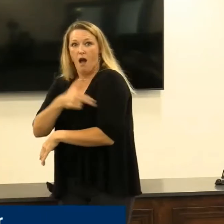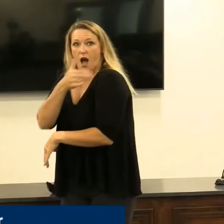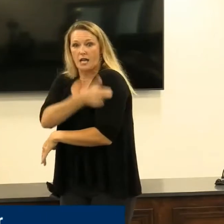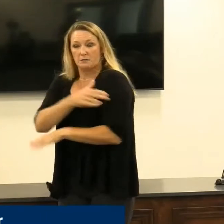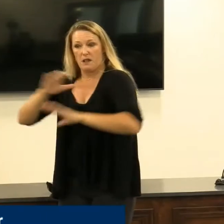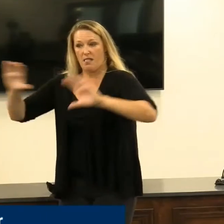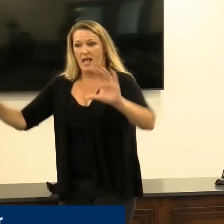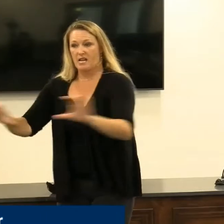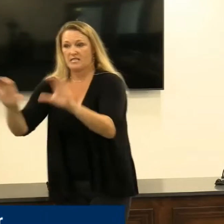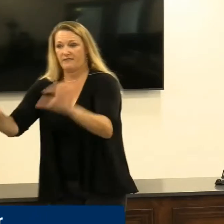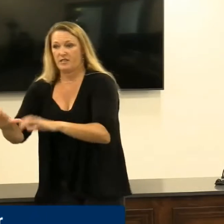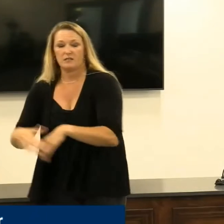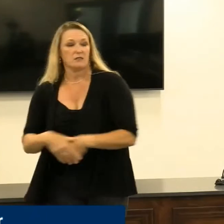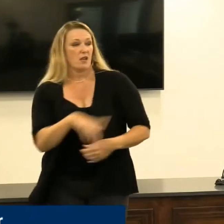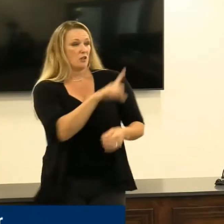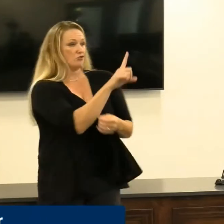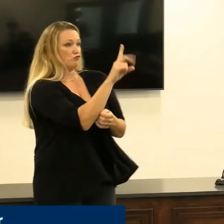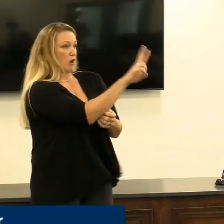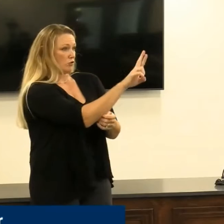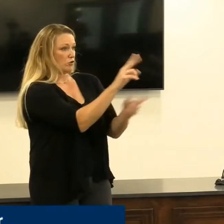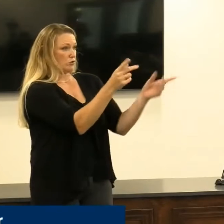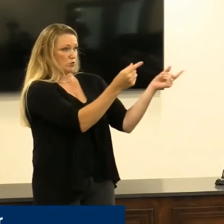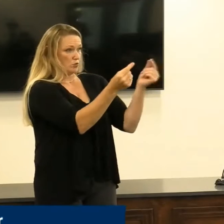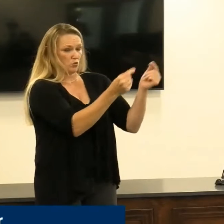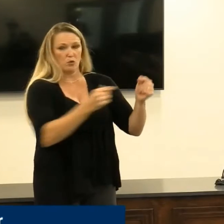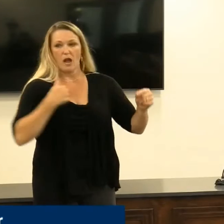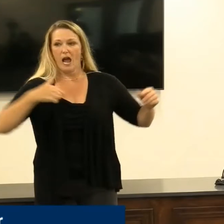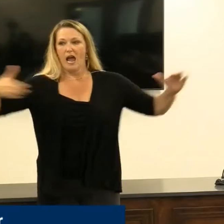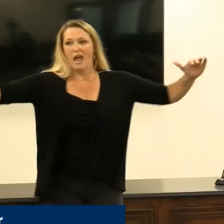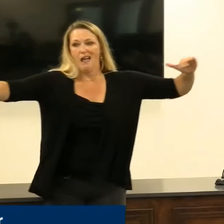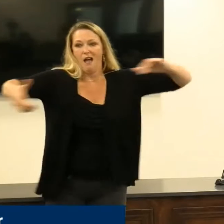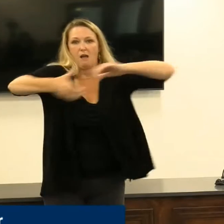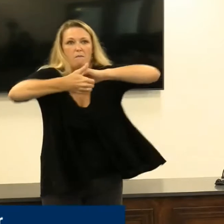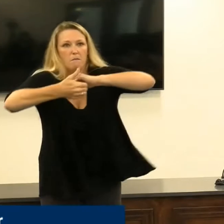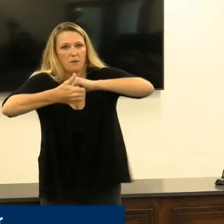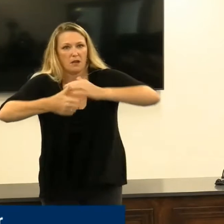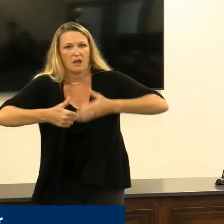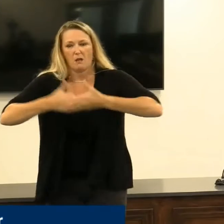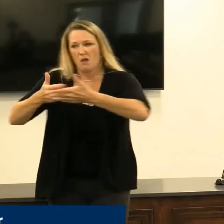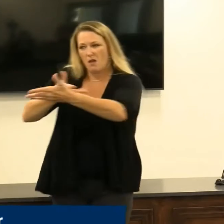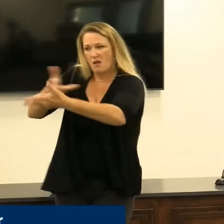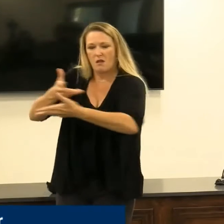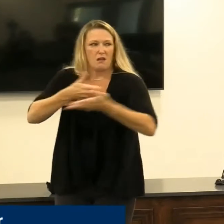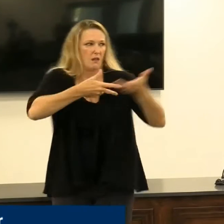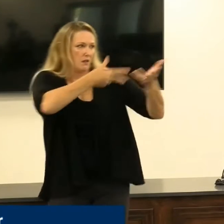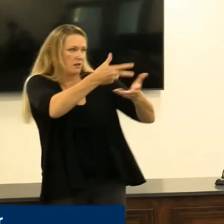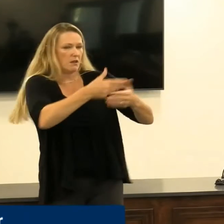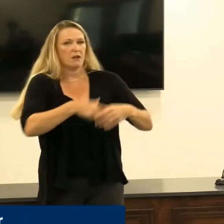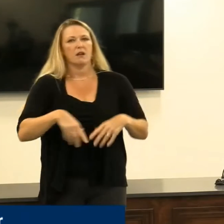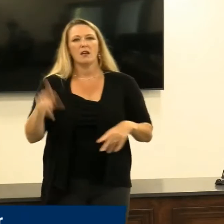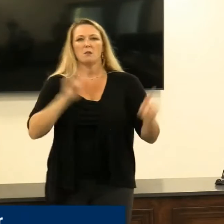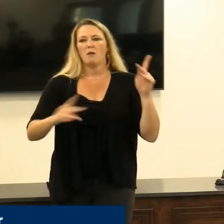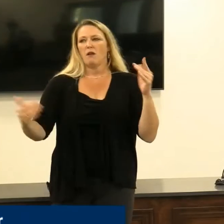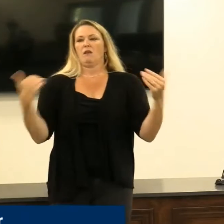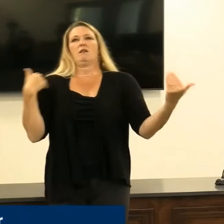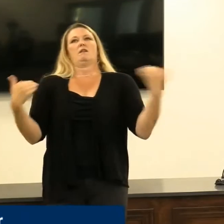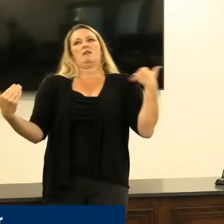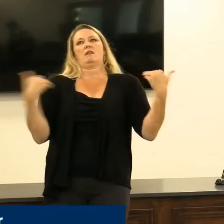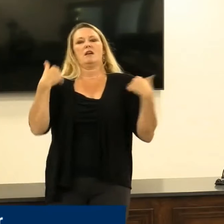and I get daily calls asking if there's anything I know about what they can do to help